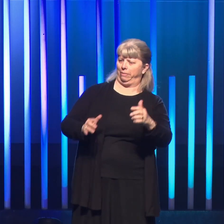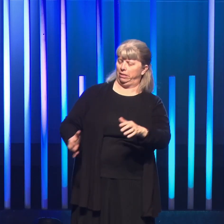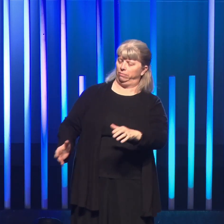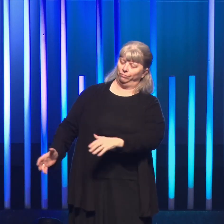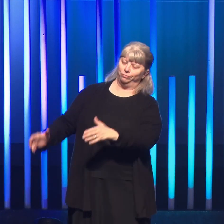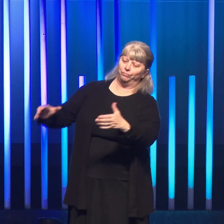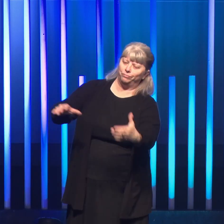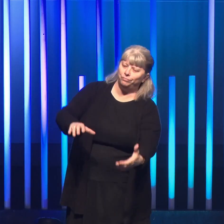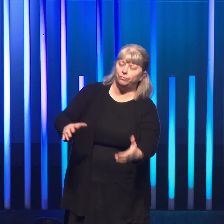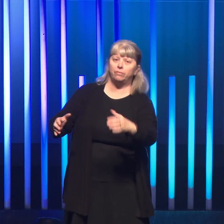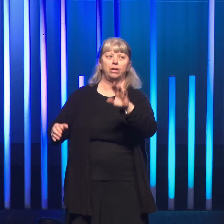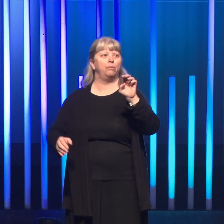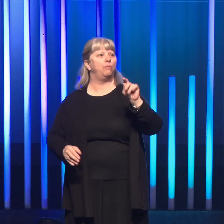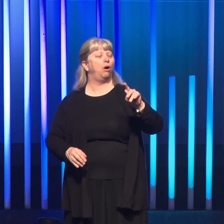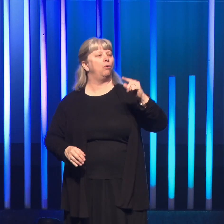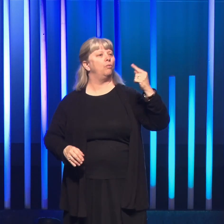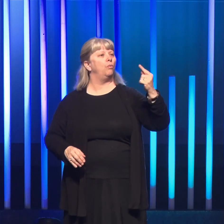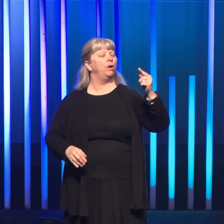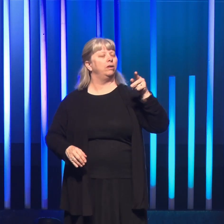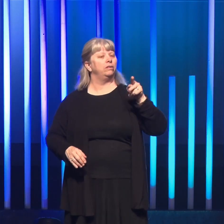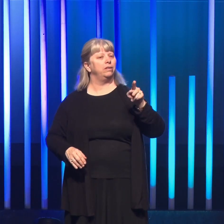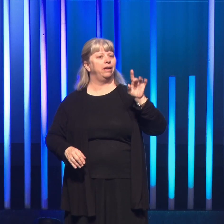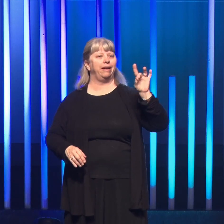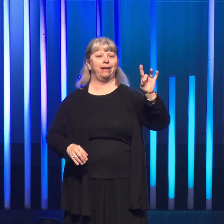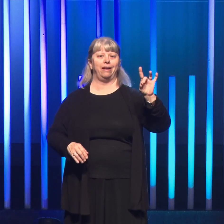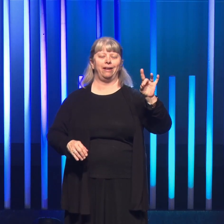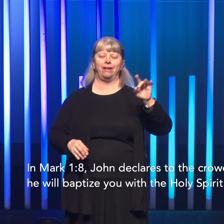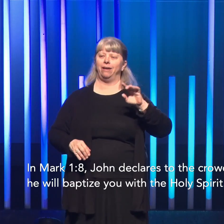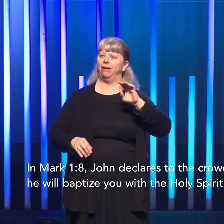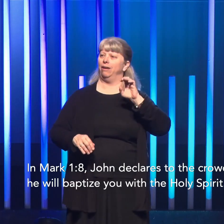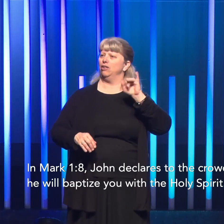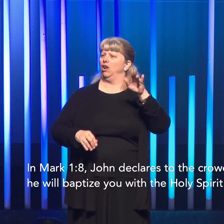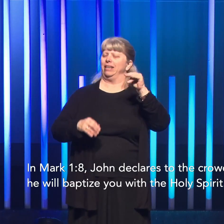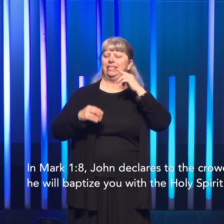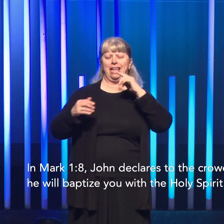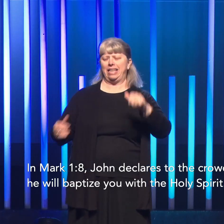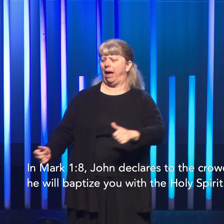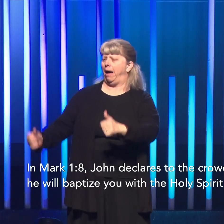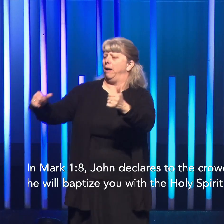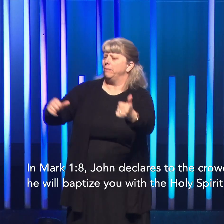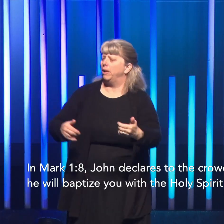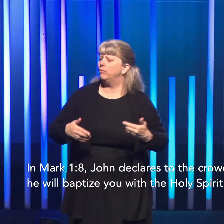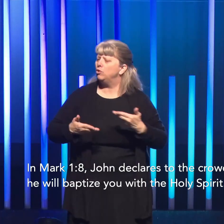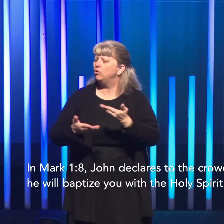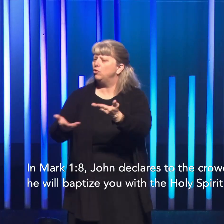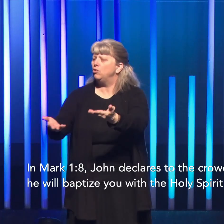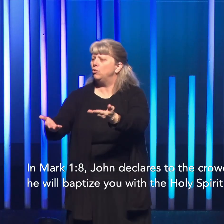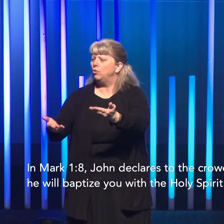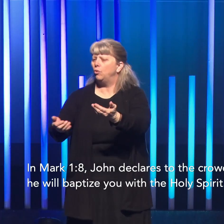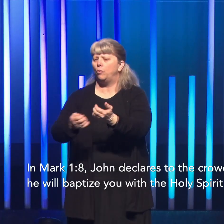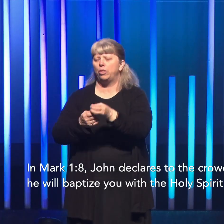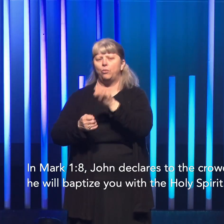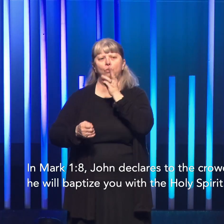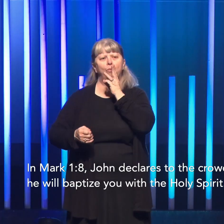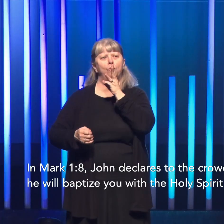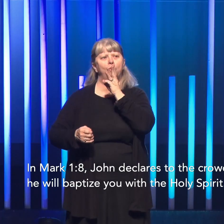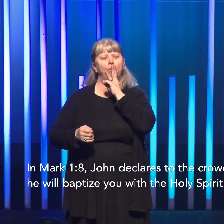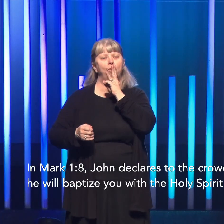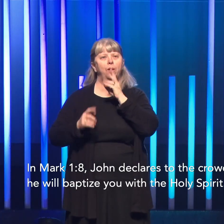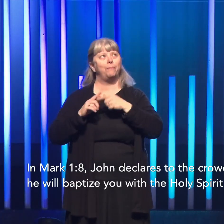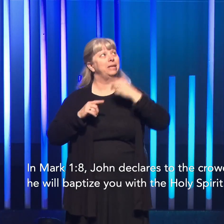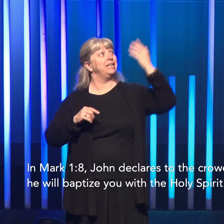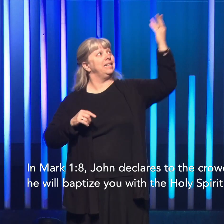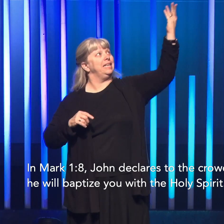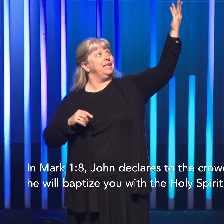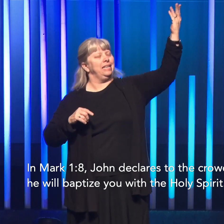And in Mark 1.8, John declares to the crowd, I baptize you with water, but he